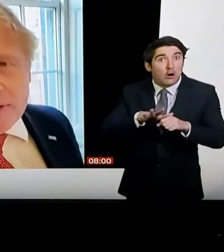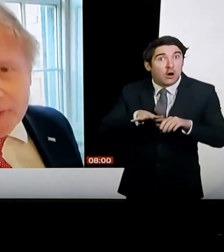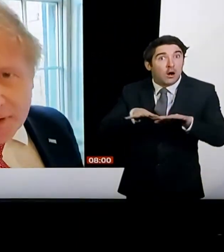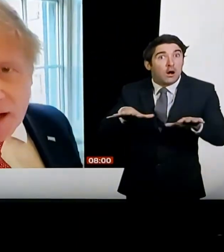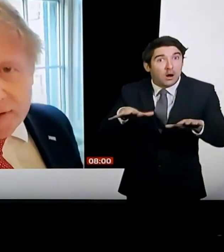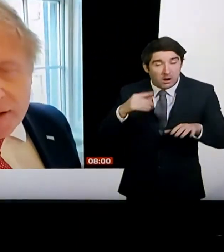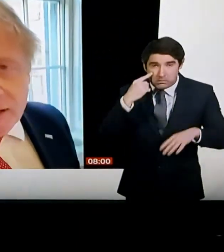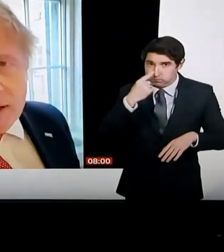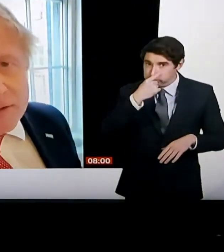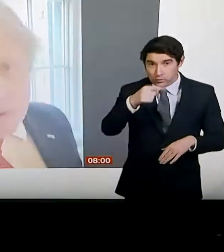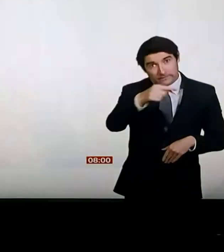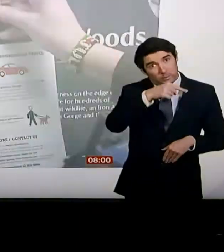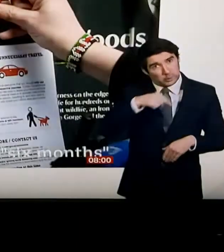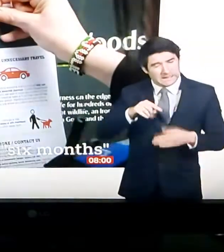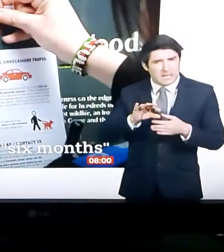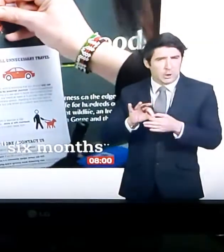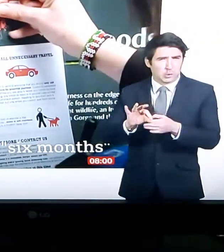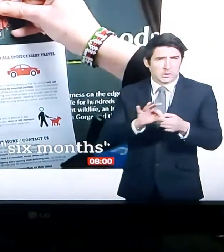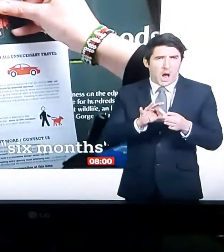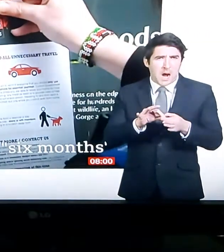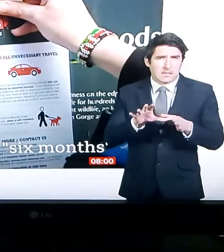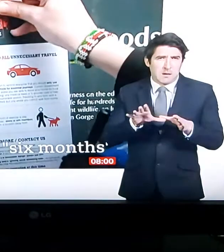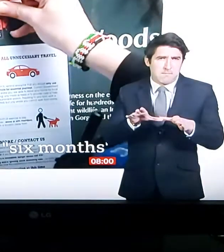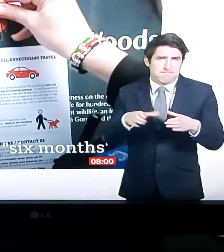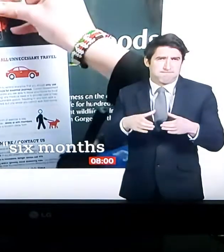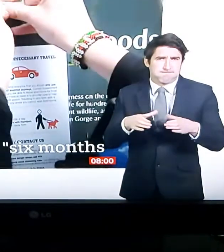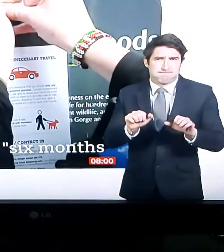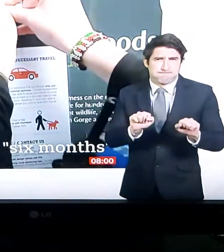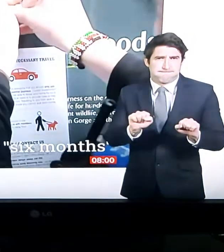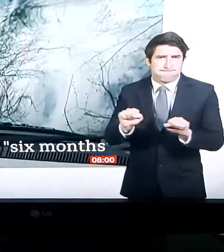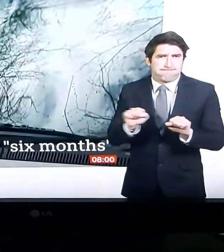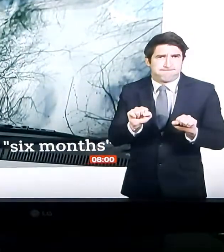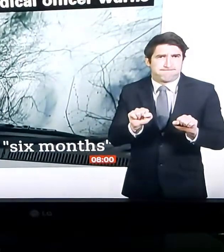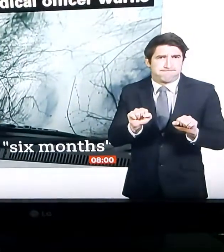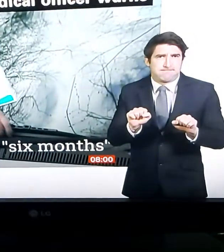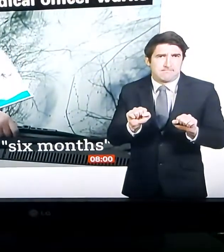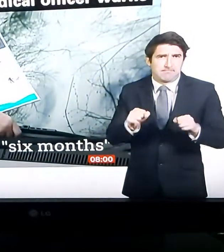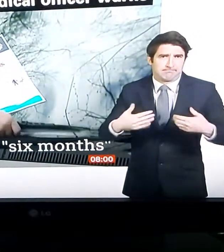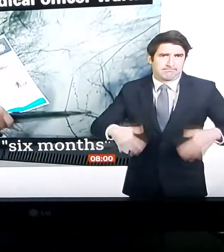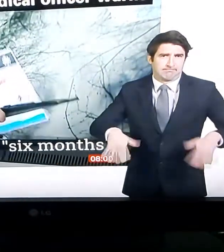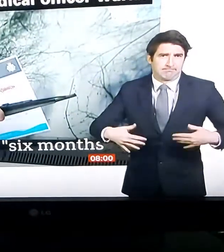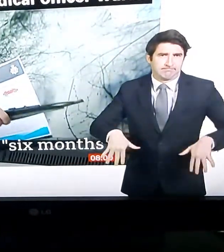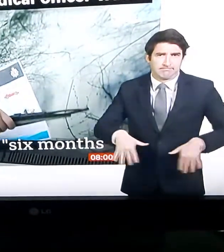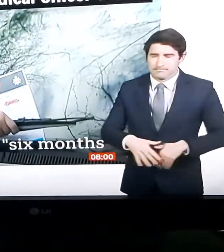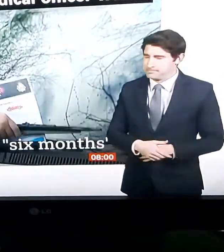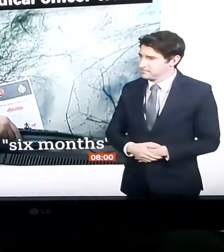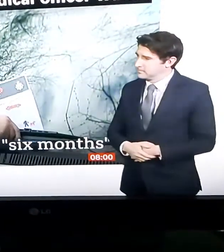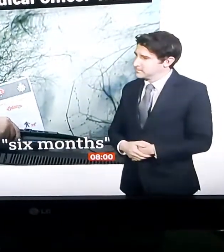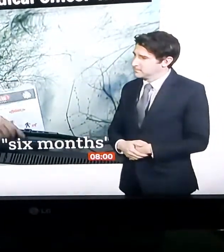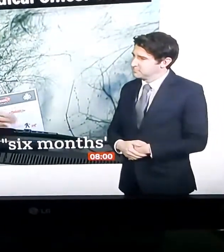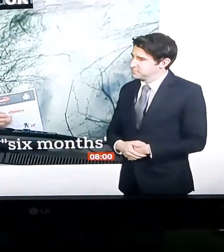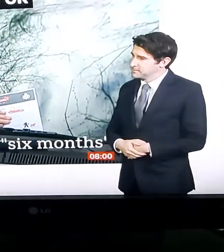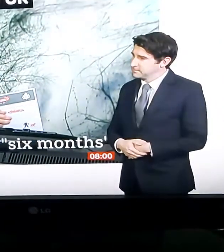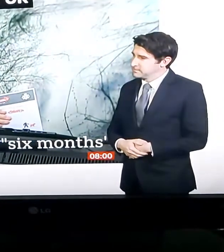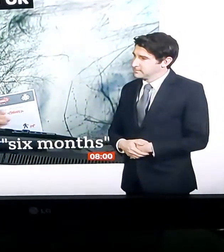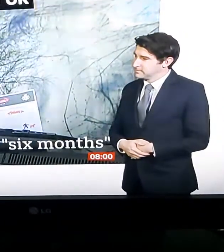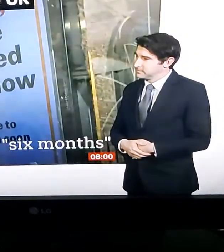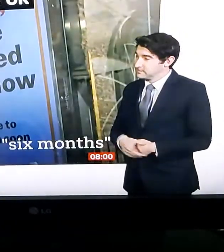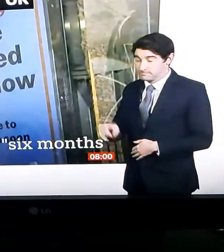society. His comments come as England's deputy chief medical officer warns it could be at six months before life